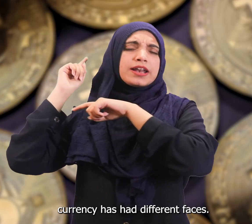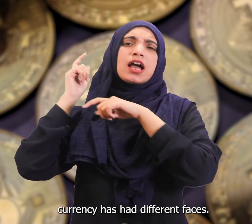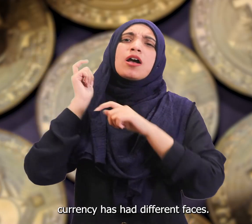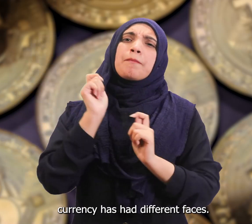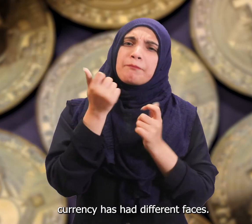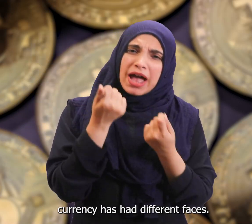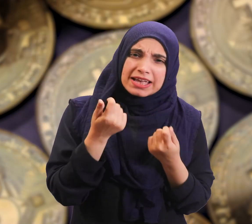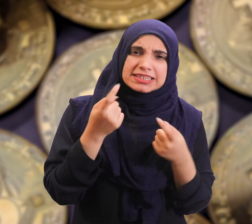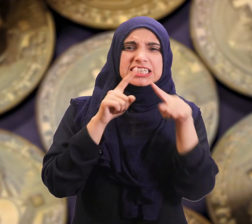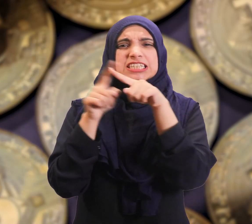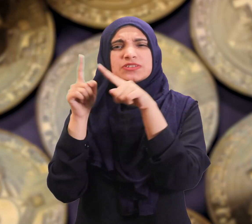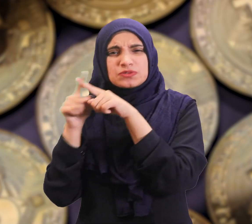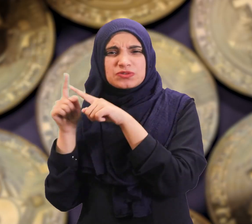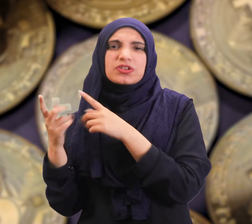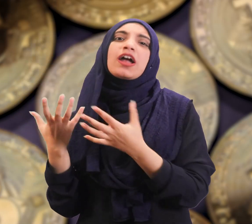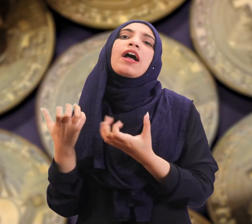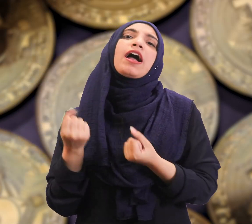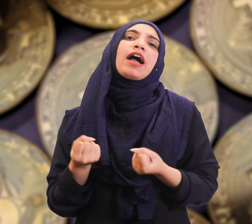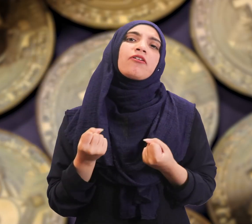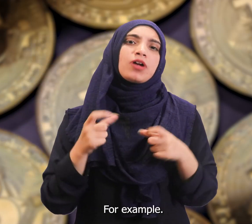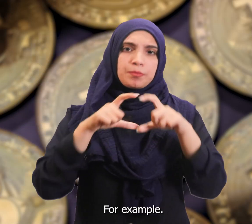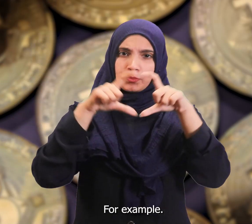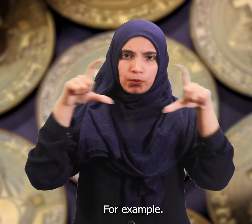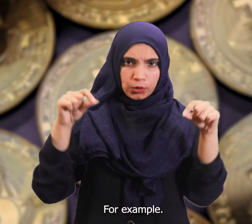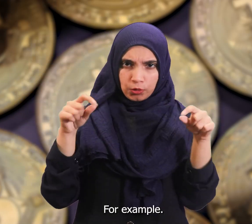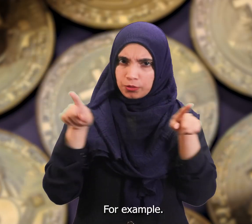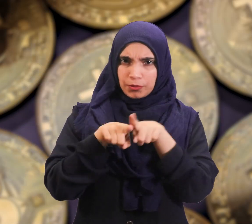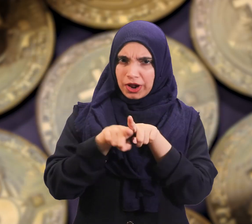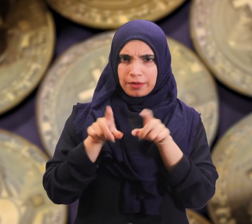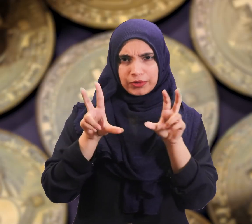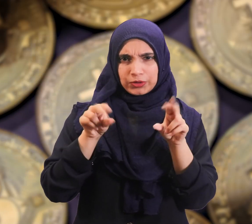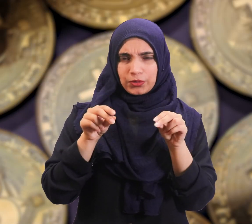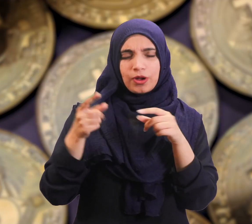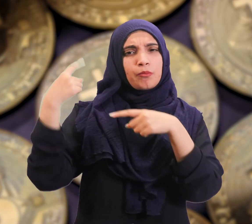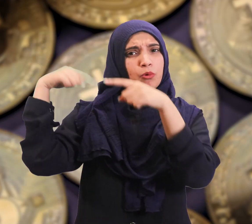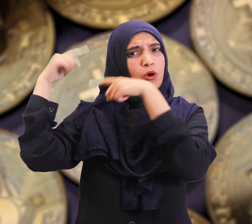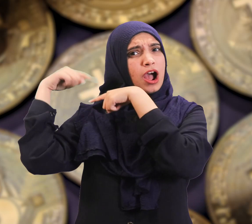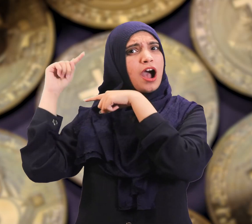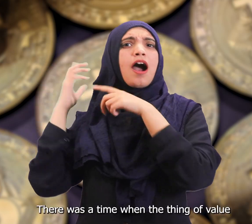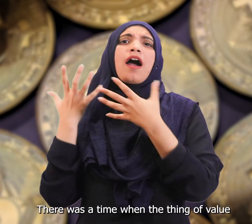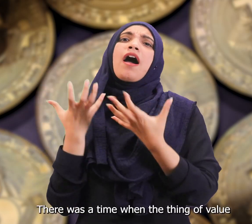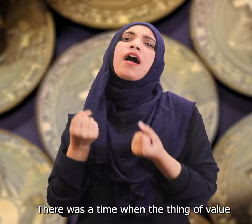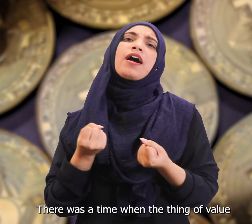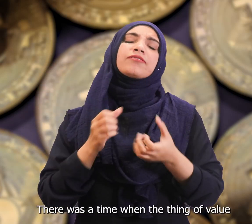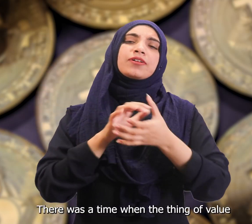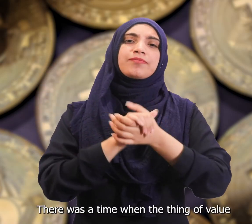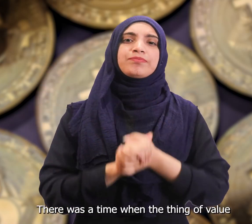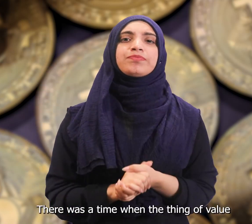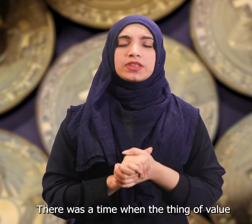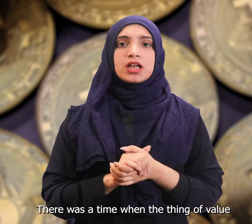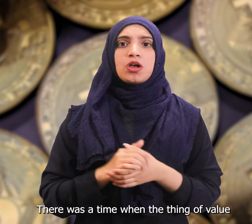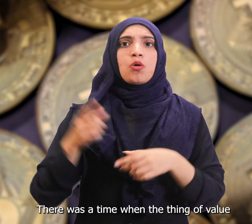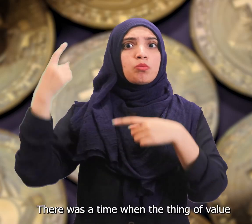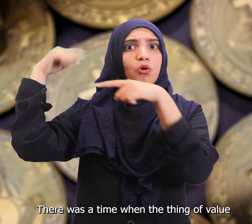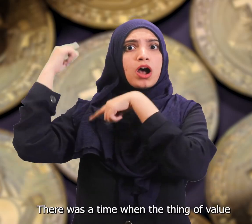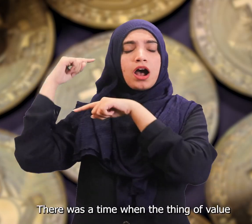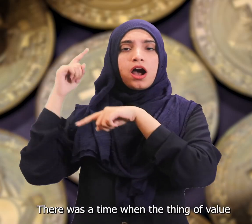faces. For example, there was a time when the thing of value